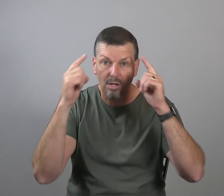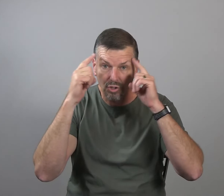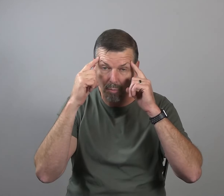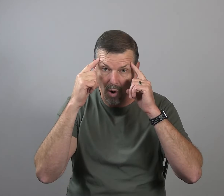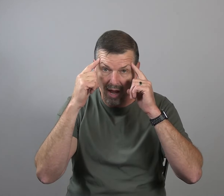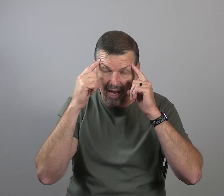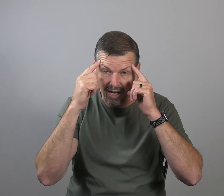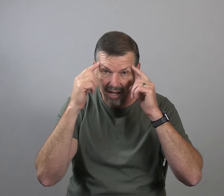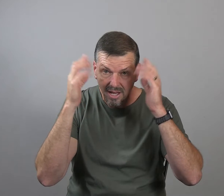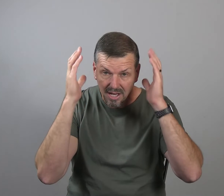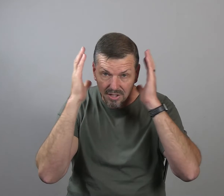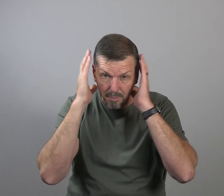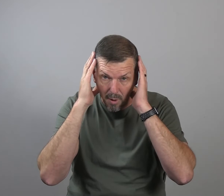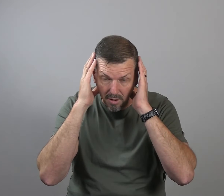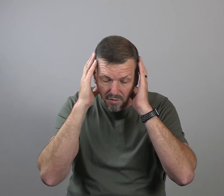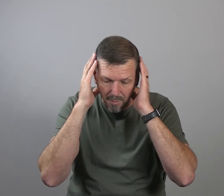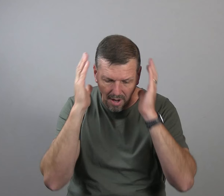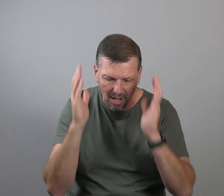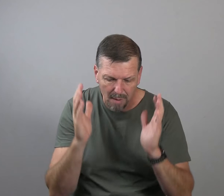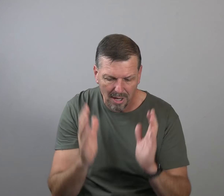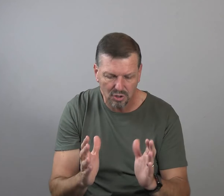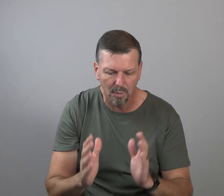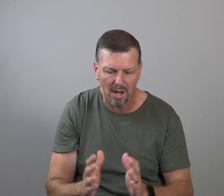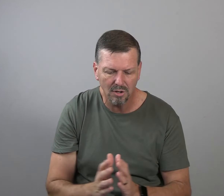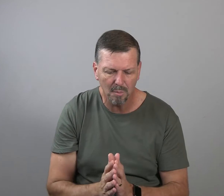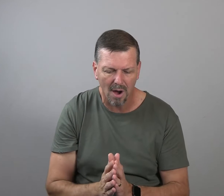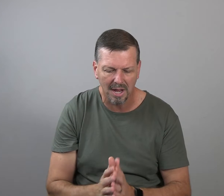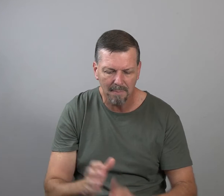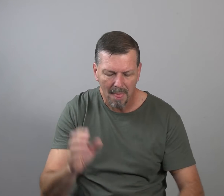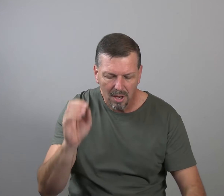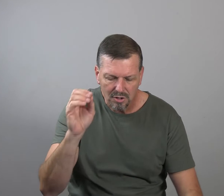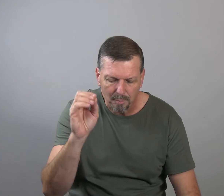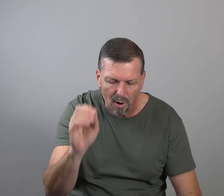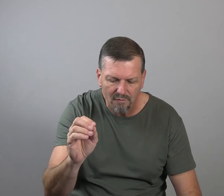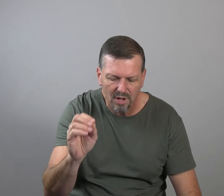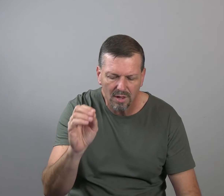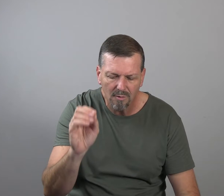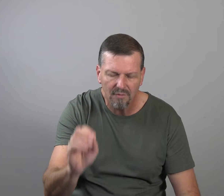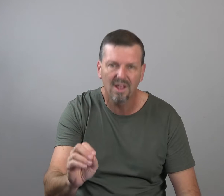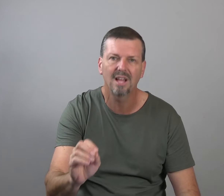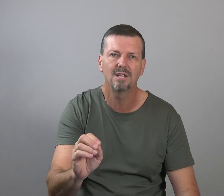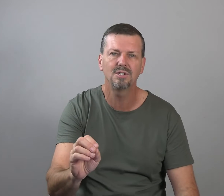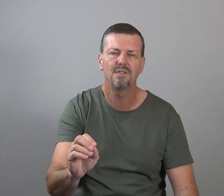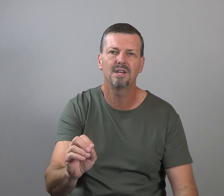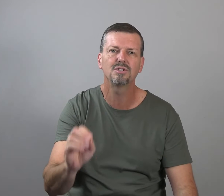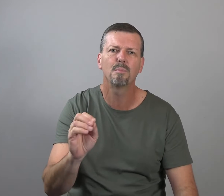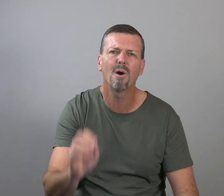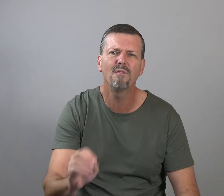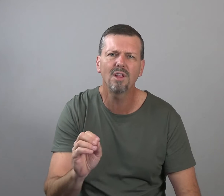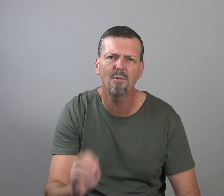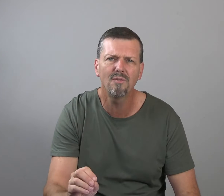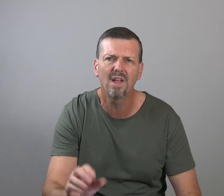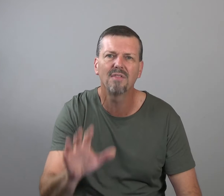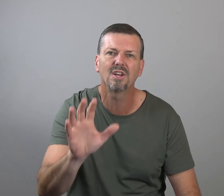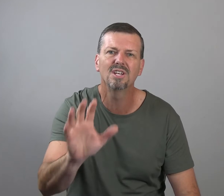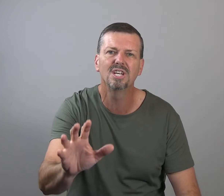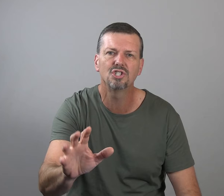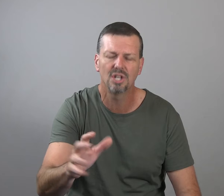because your brain is a part of your body. God made your brain and your body to perfectly reflect, listen to this, to perfectly reflect the condition